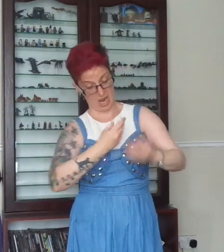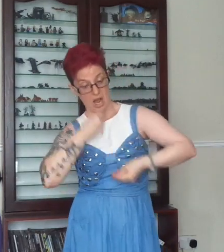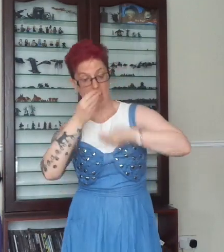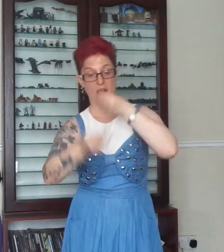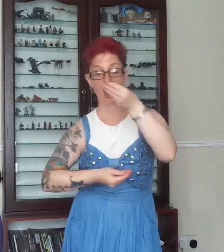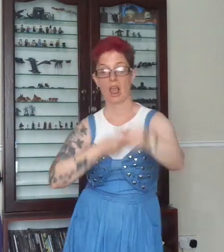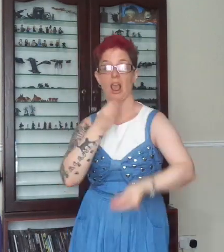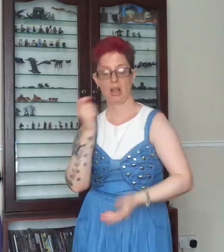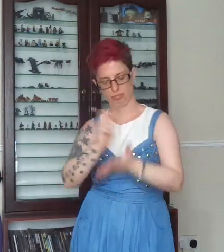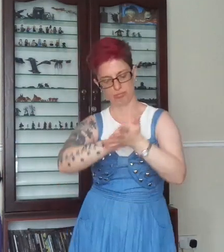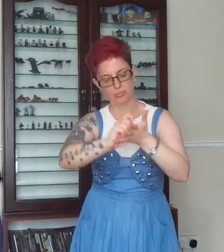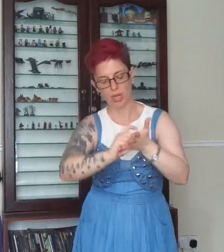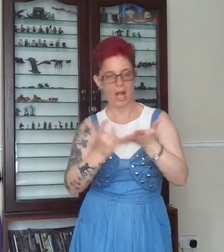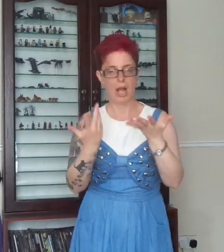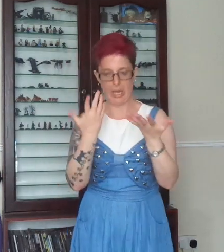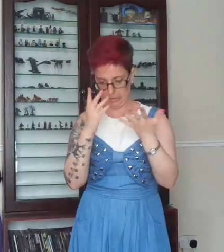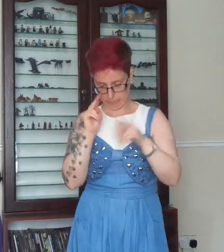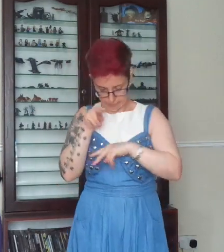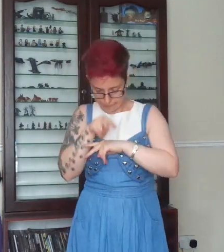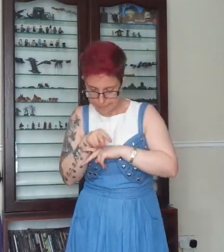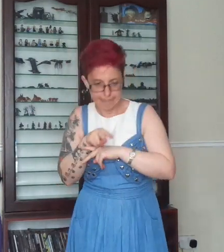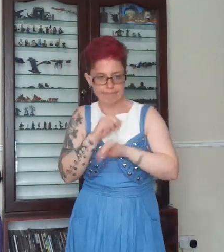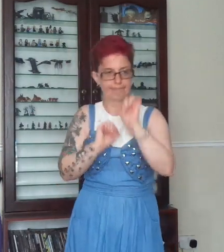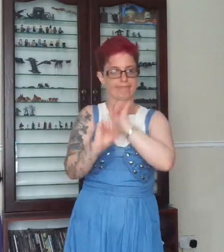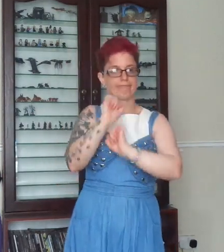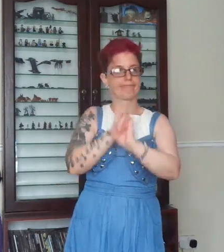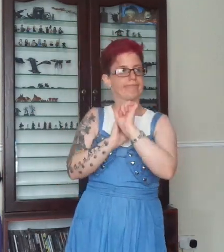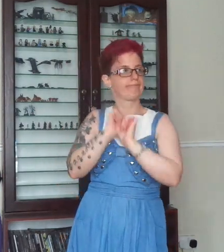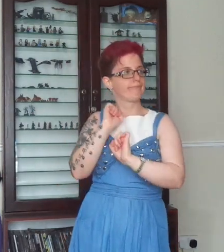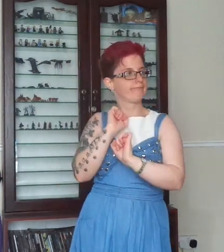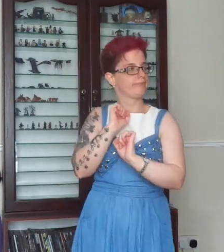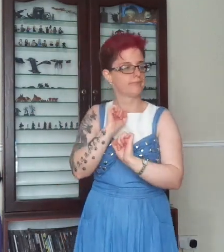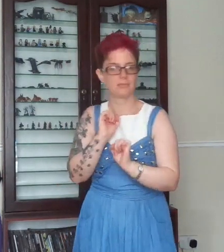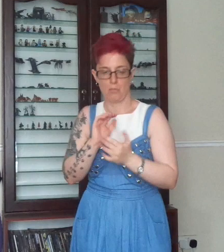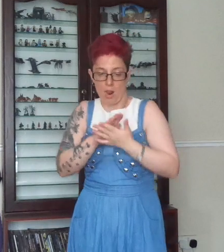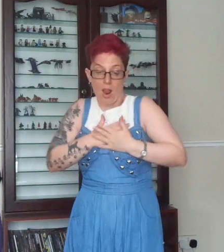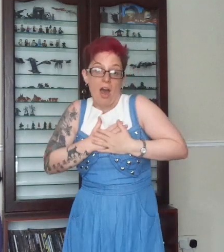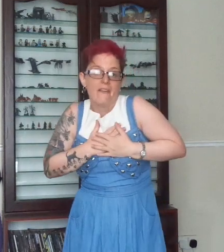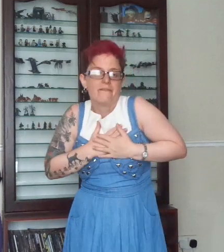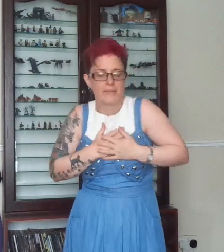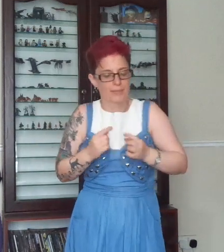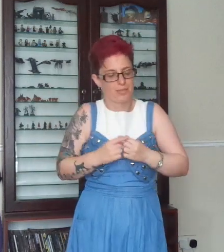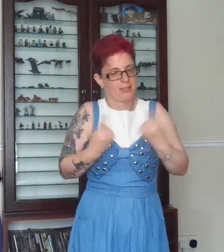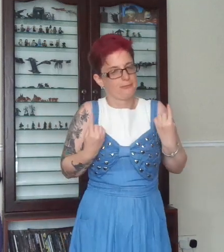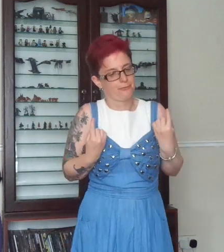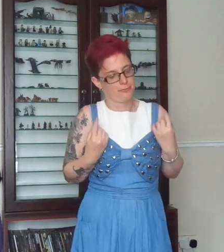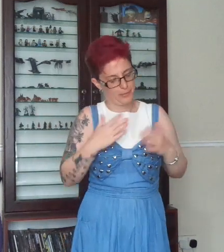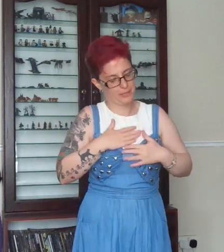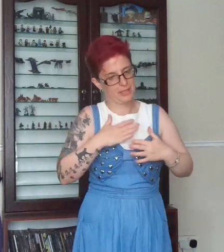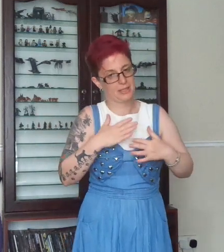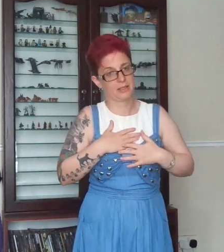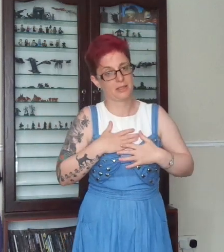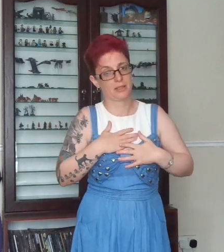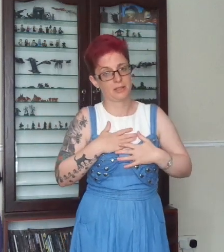I needed to speak I guess love took on a different kind of meaning for me So when I go just no one kills me to leave